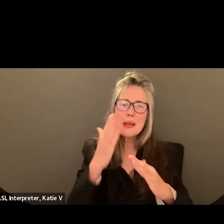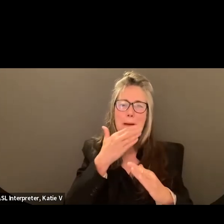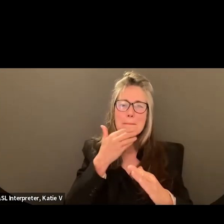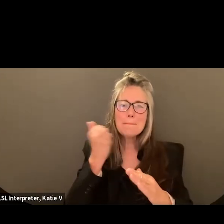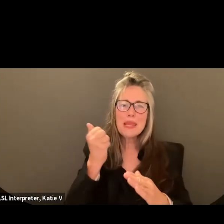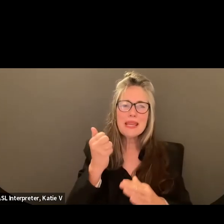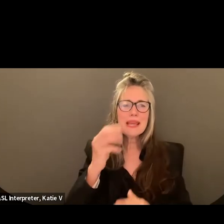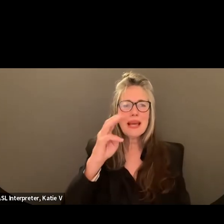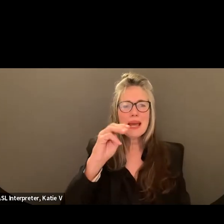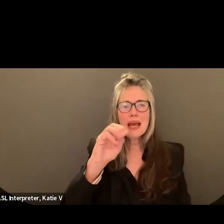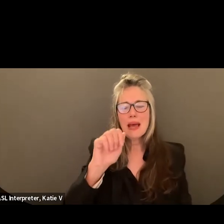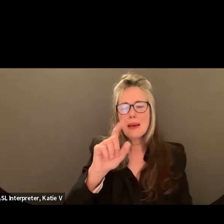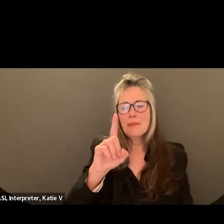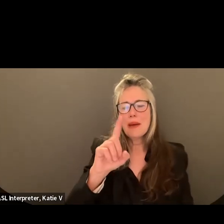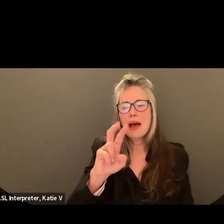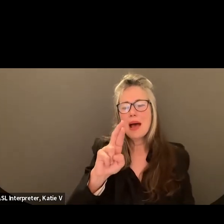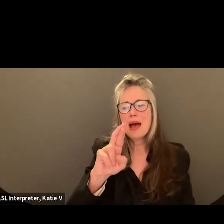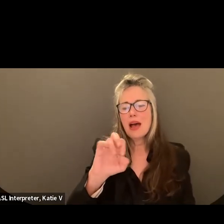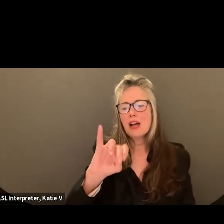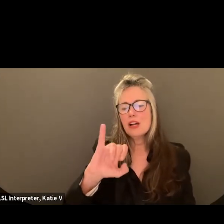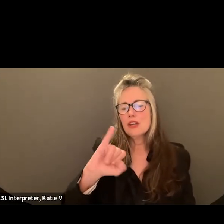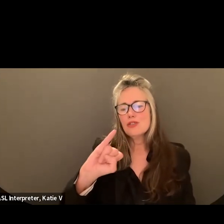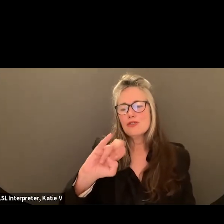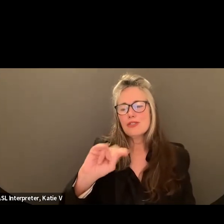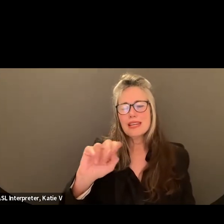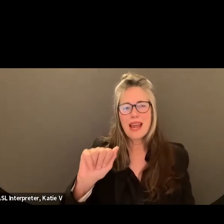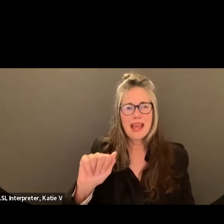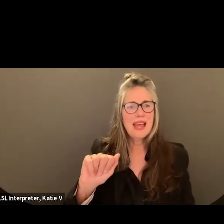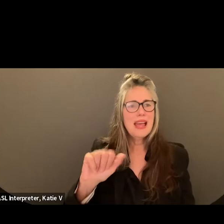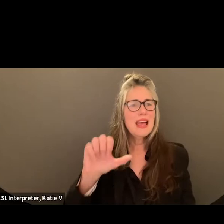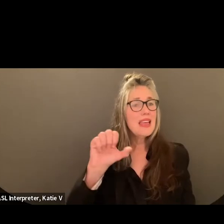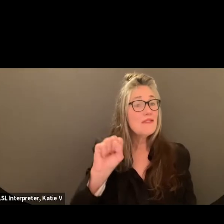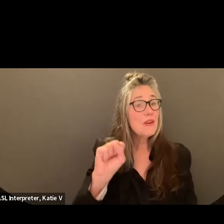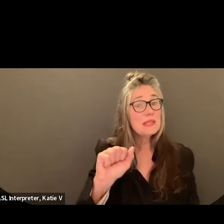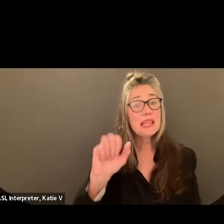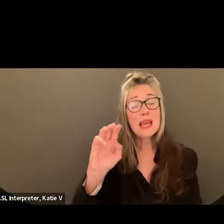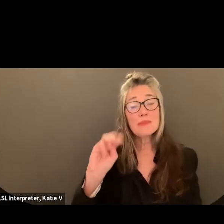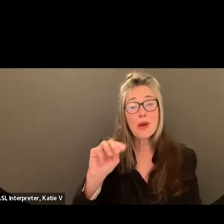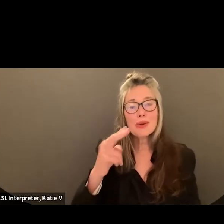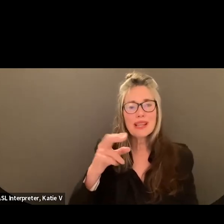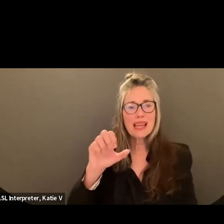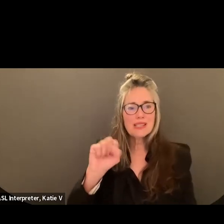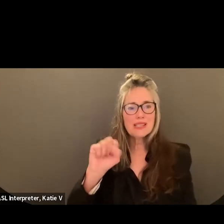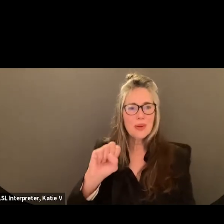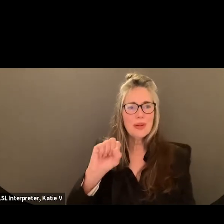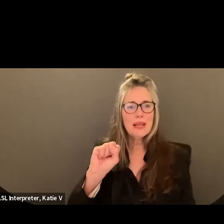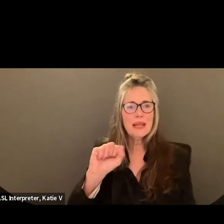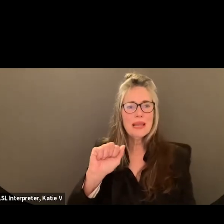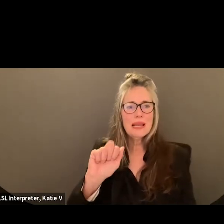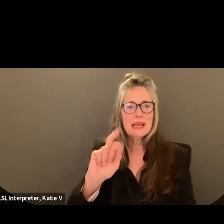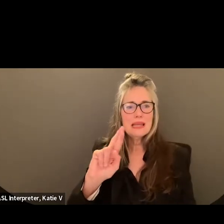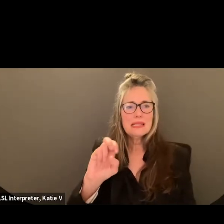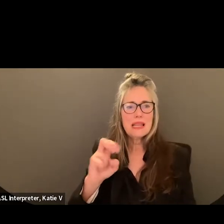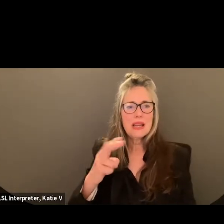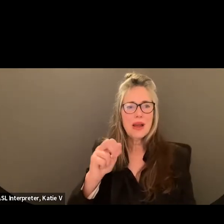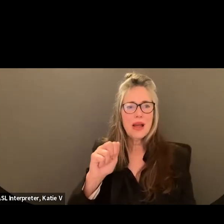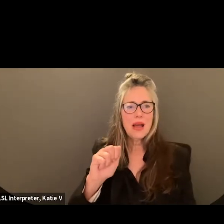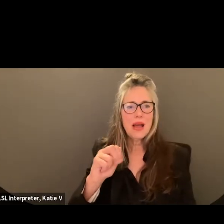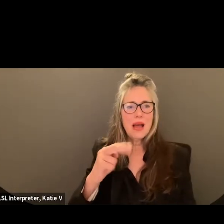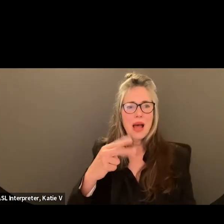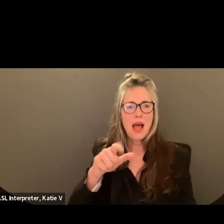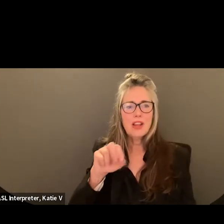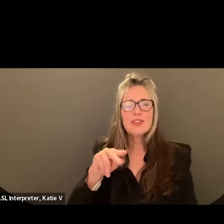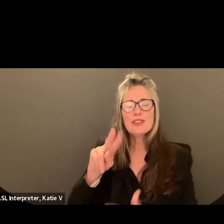Next we have from San Marcos High School, Sarah Ellers. She was nominated by Janie Thompson, and